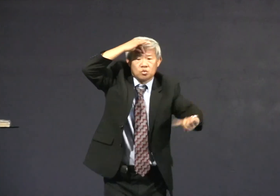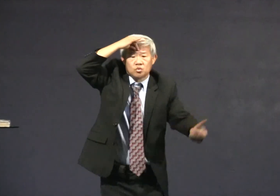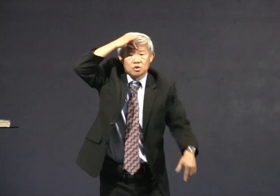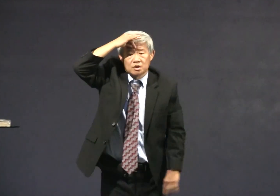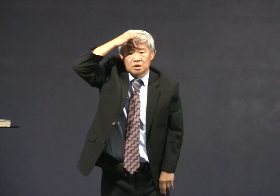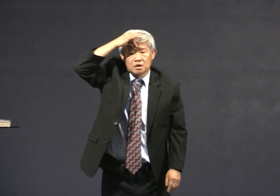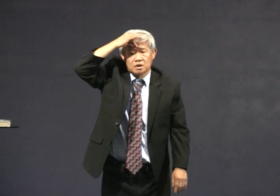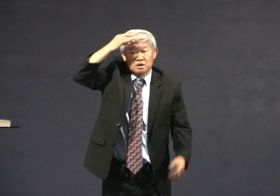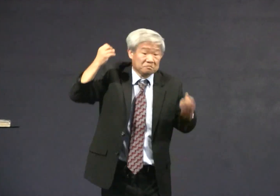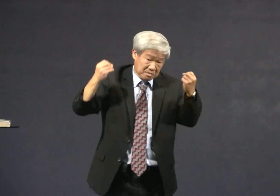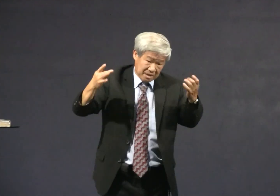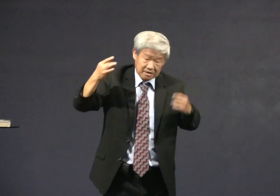Where was God's name?